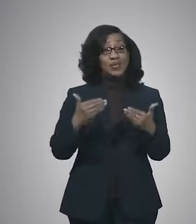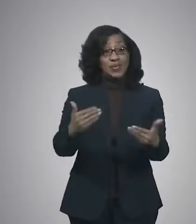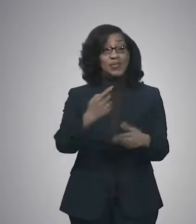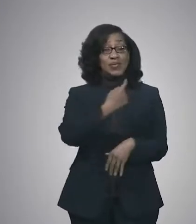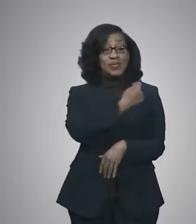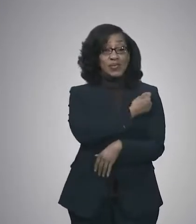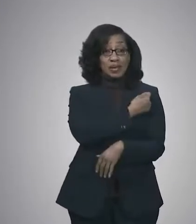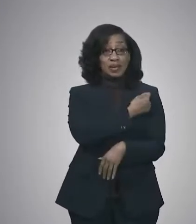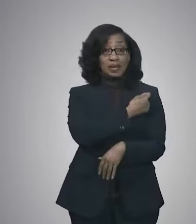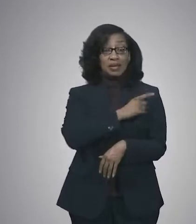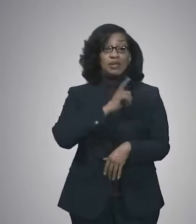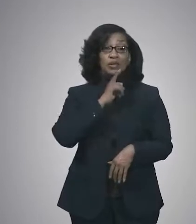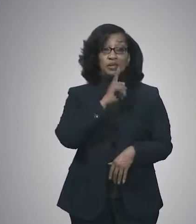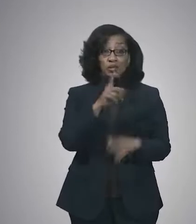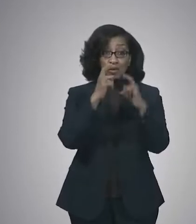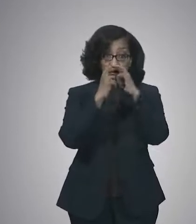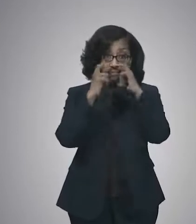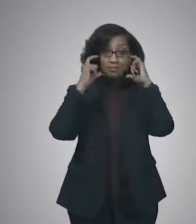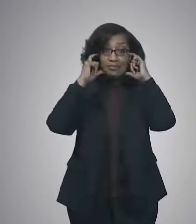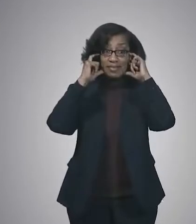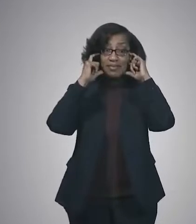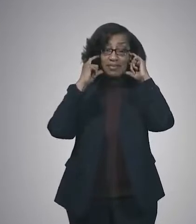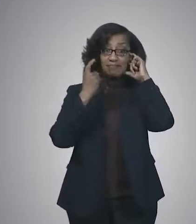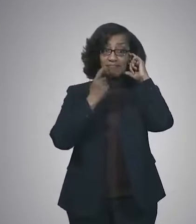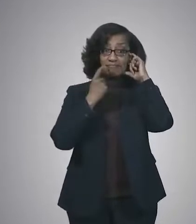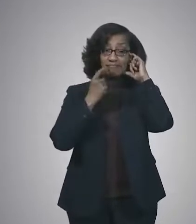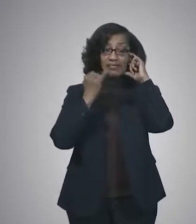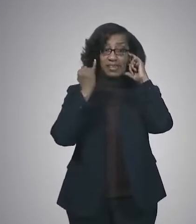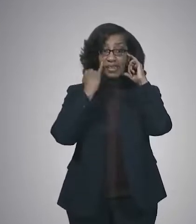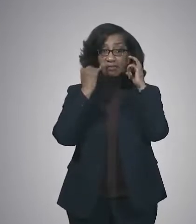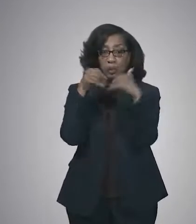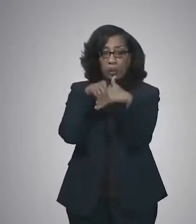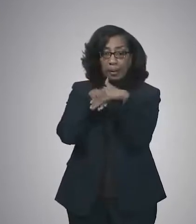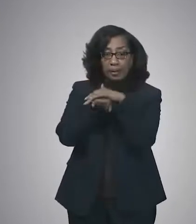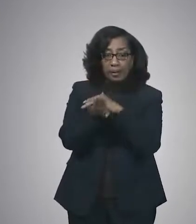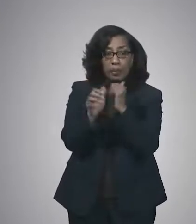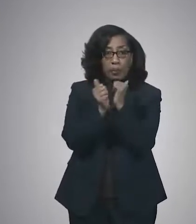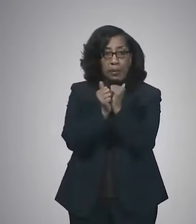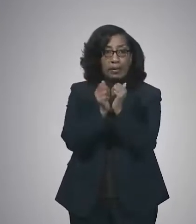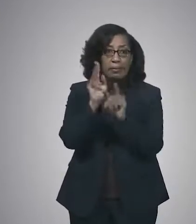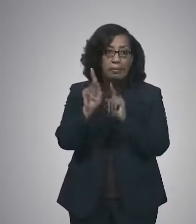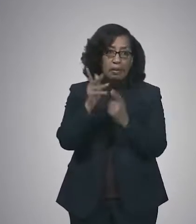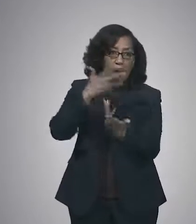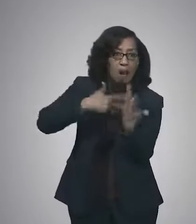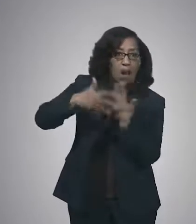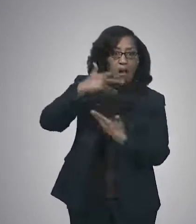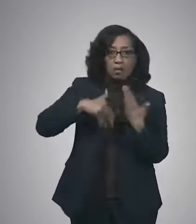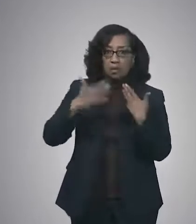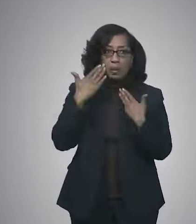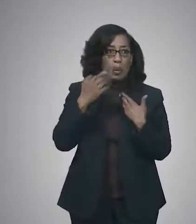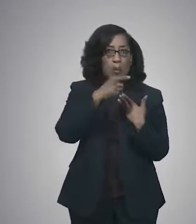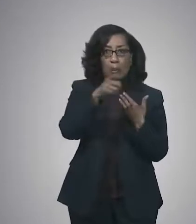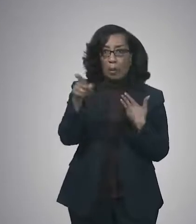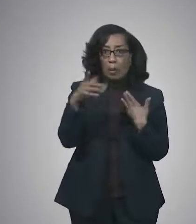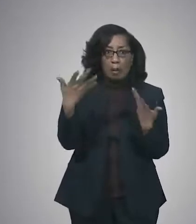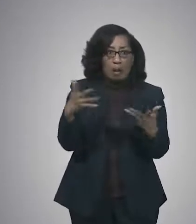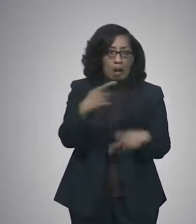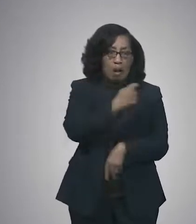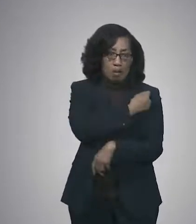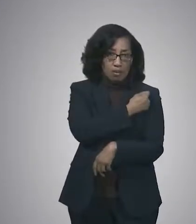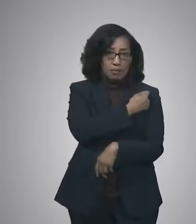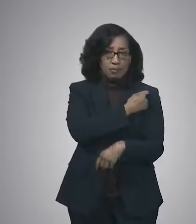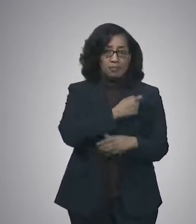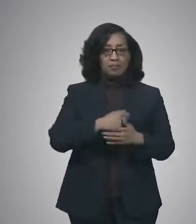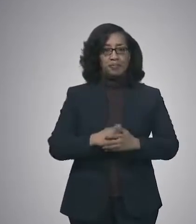booster, make sure you're masked up if you know you're going to be in a public space where you're not going to know the vaccination status of other people.